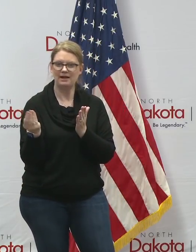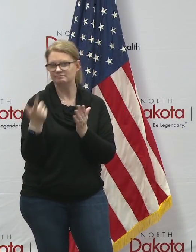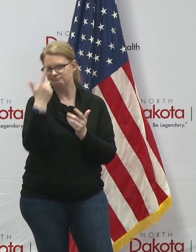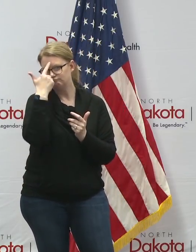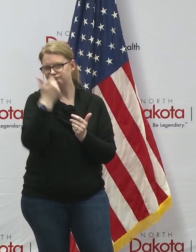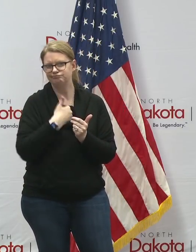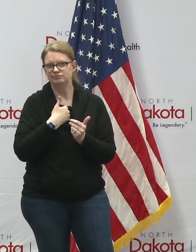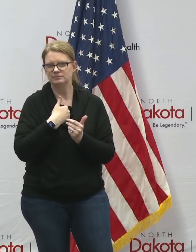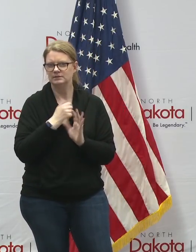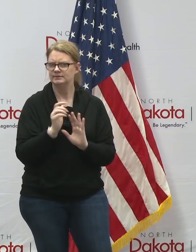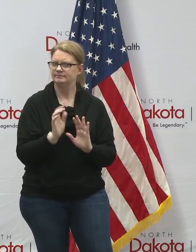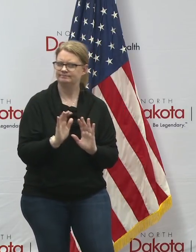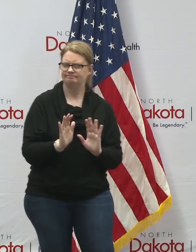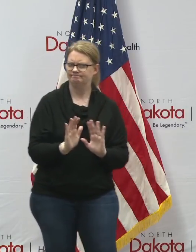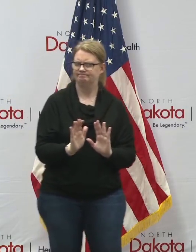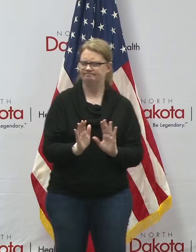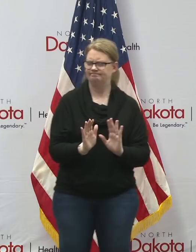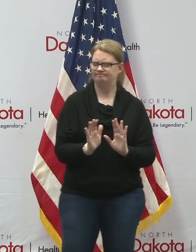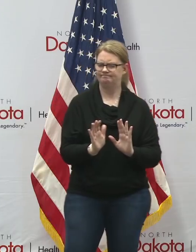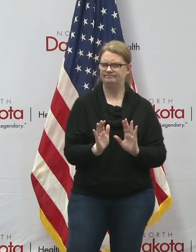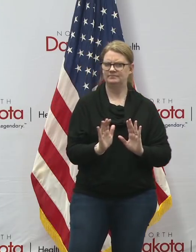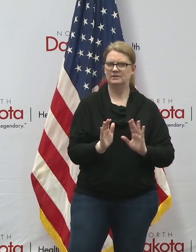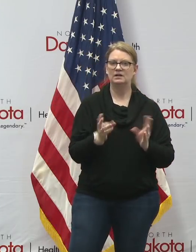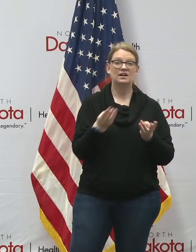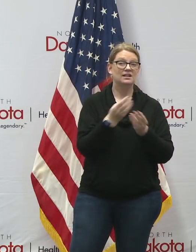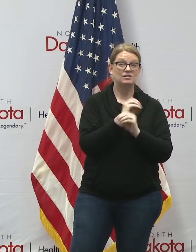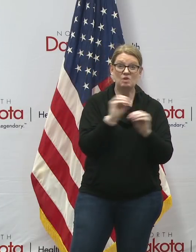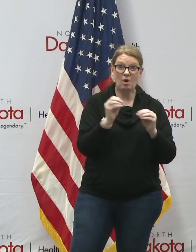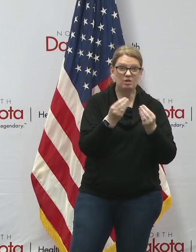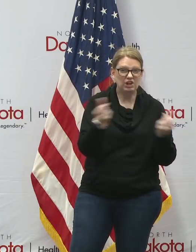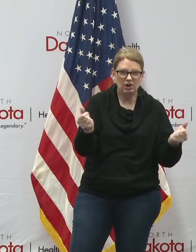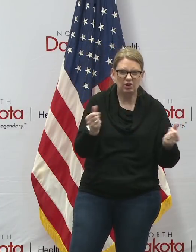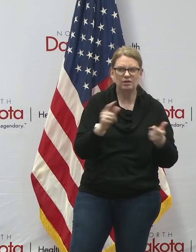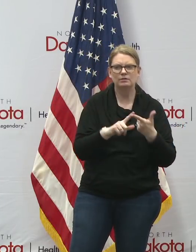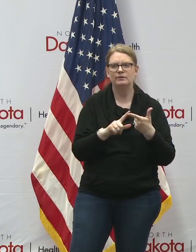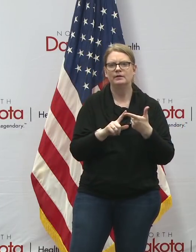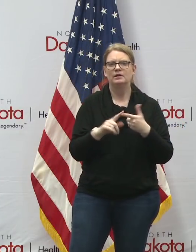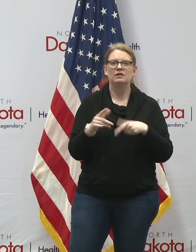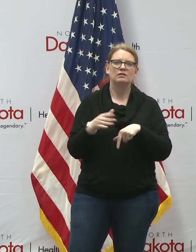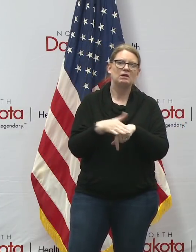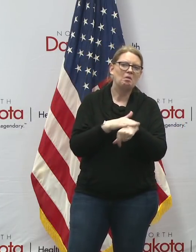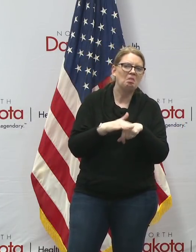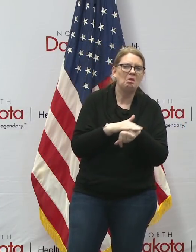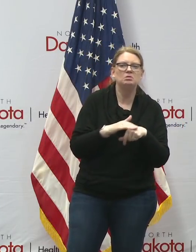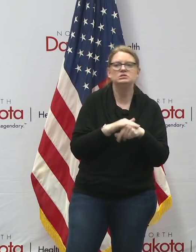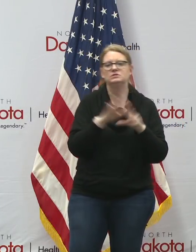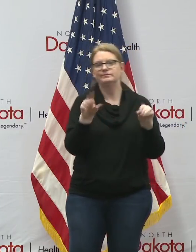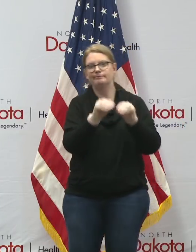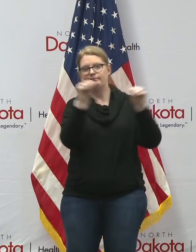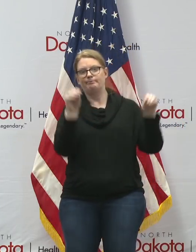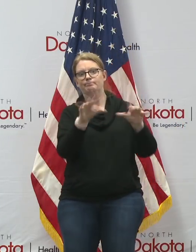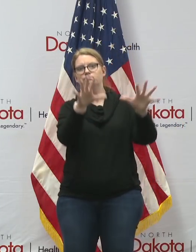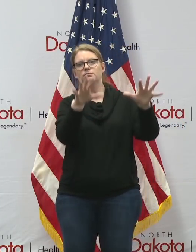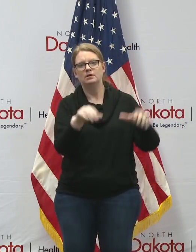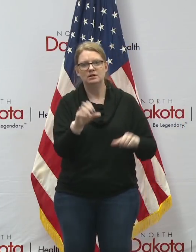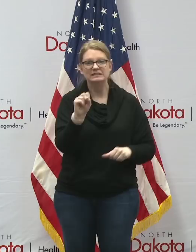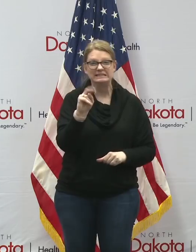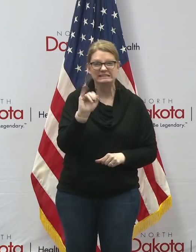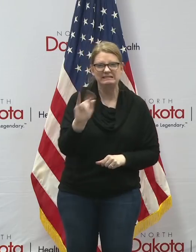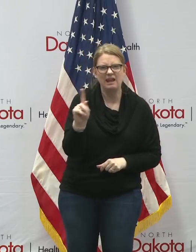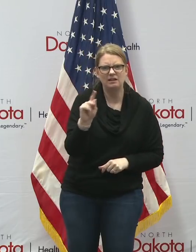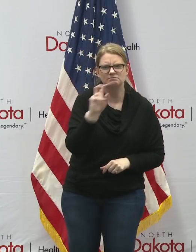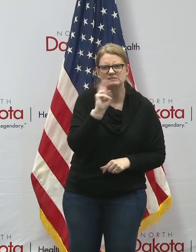the cure doesn't exist there are no lotions potions not nostrums or snake oil